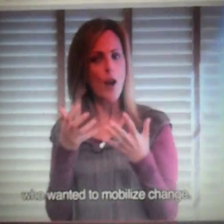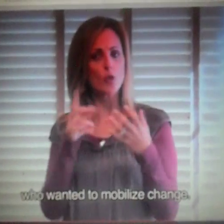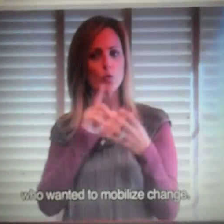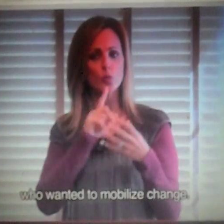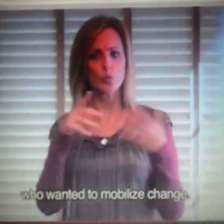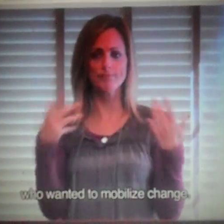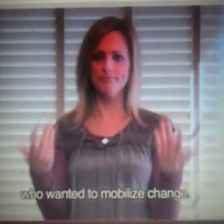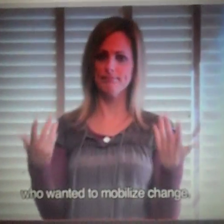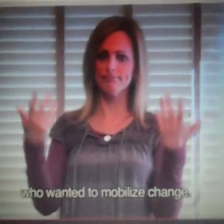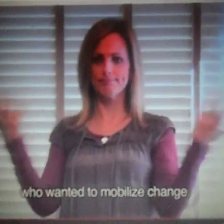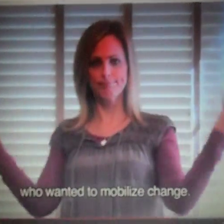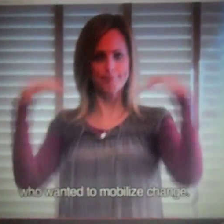mobilize change.